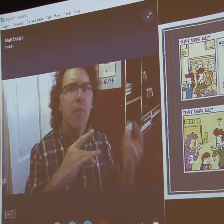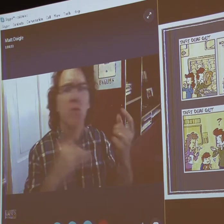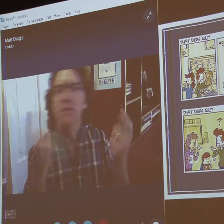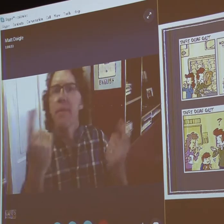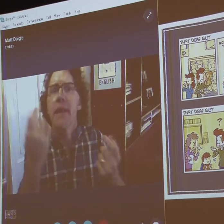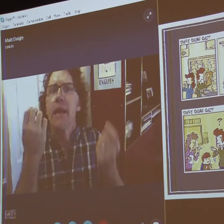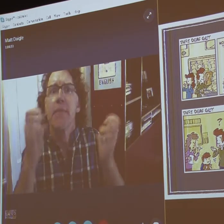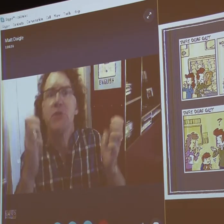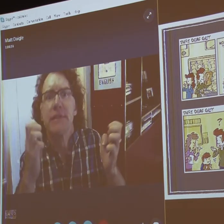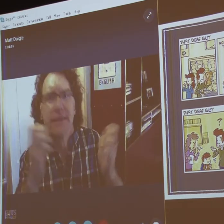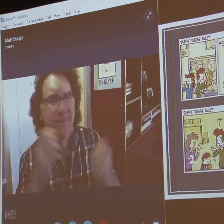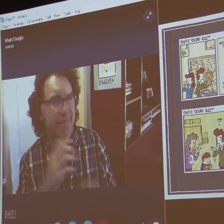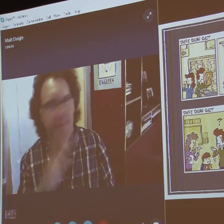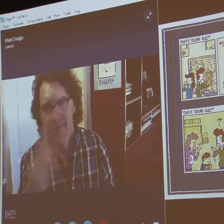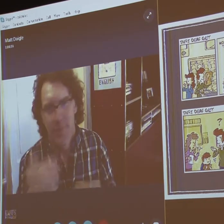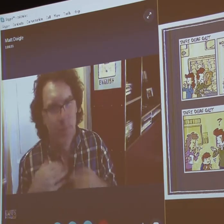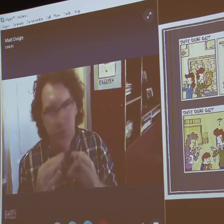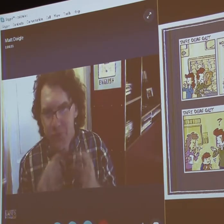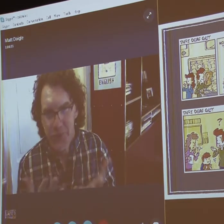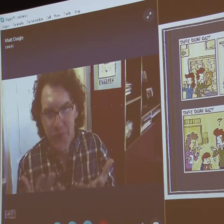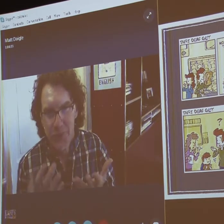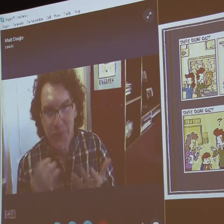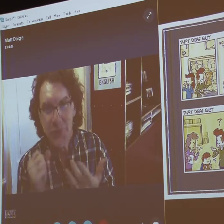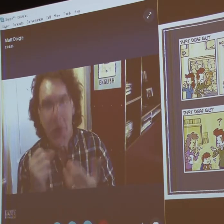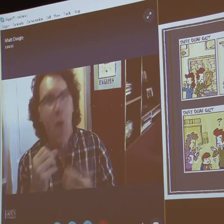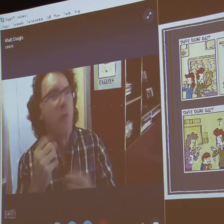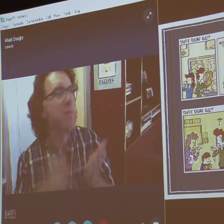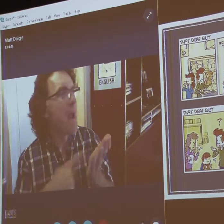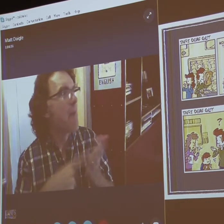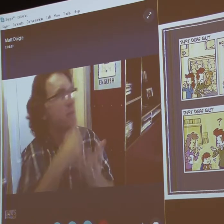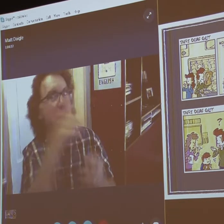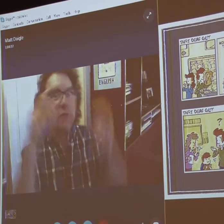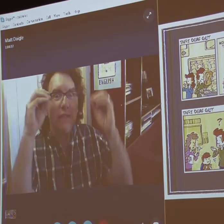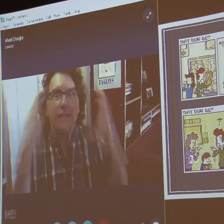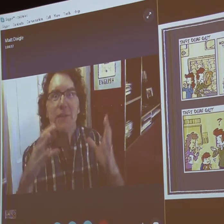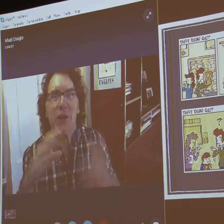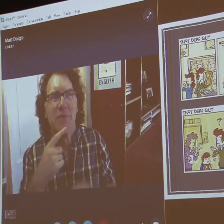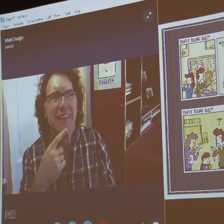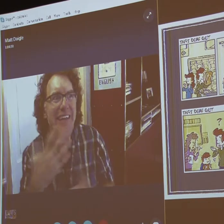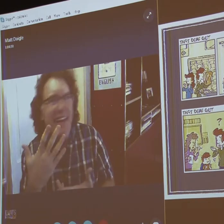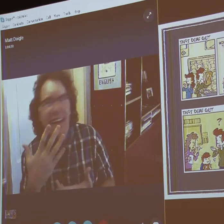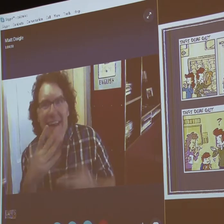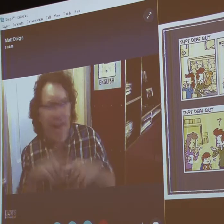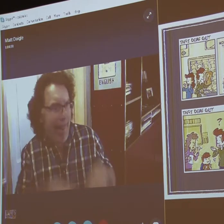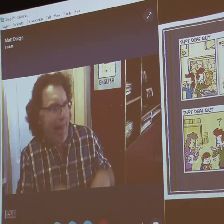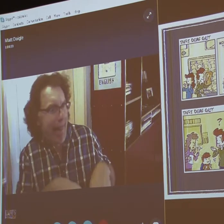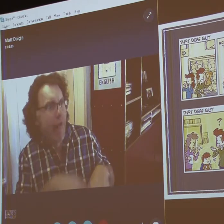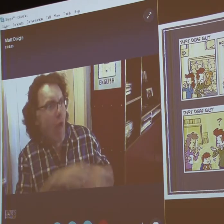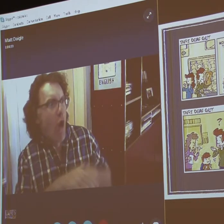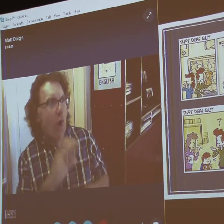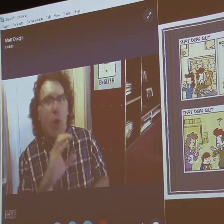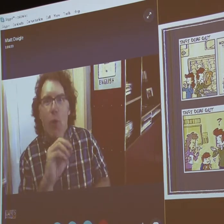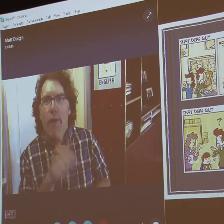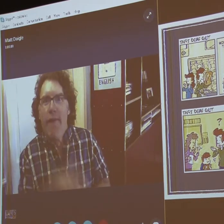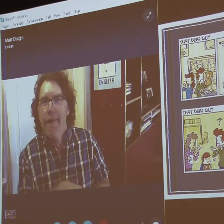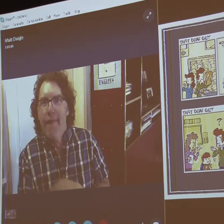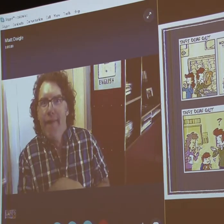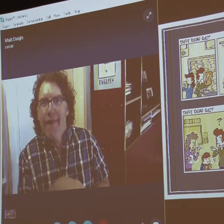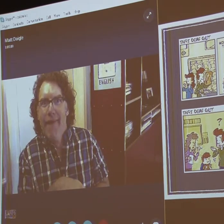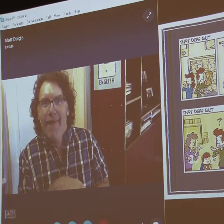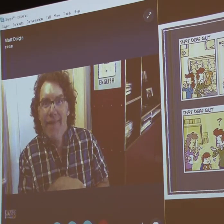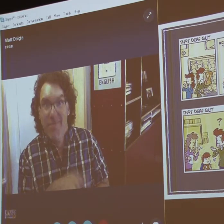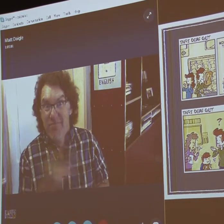But if you were to show up at school to pick up your son and the teacher wanted to talk to you, well, there's no interpreter